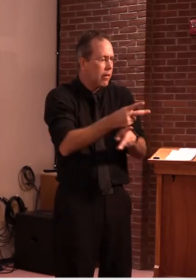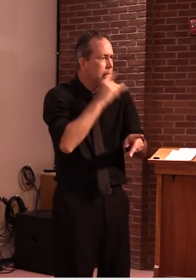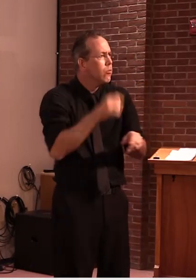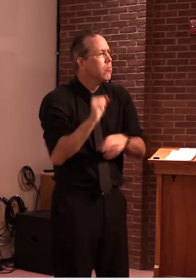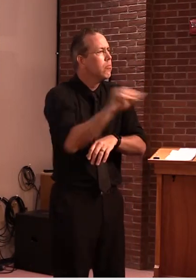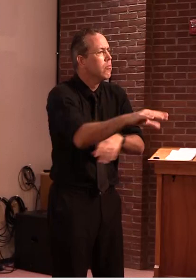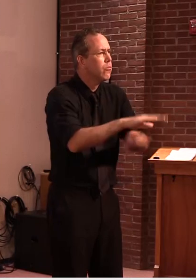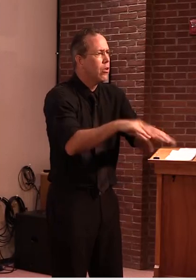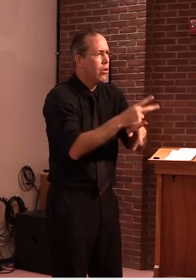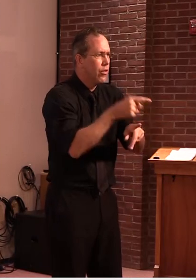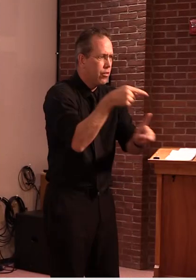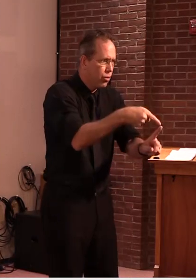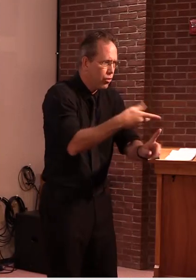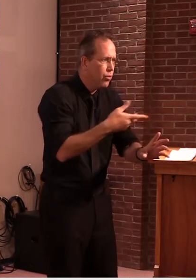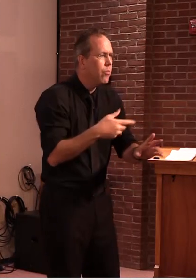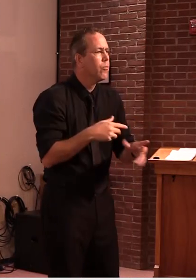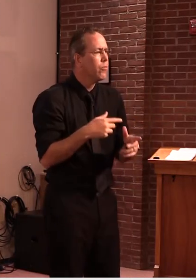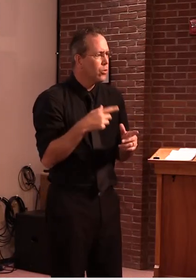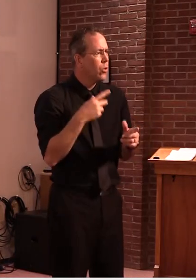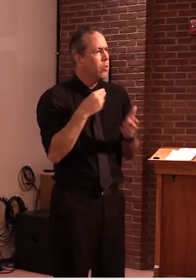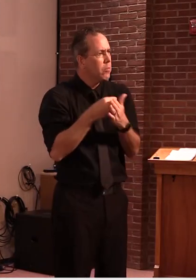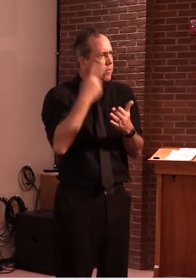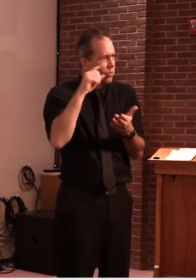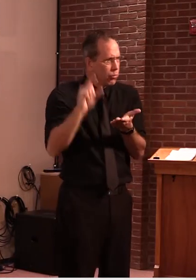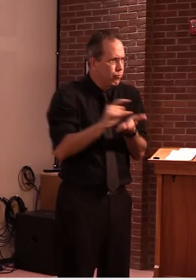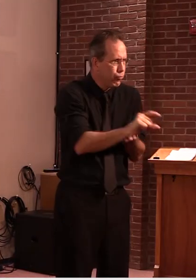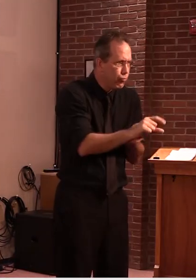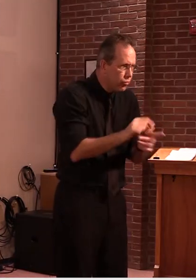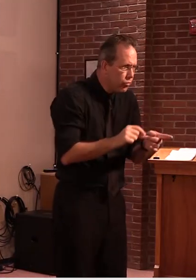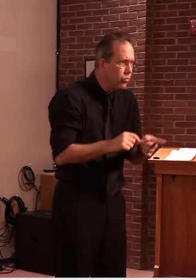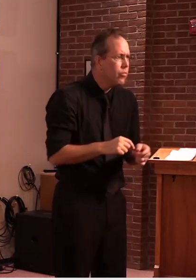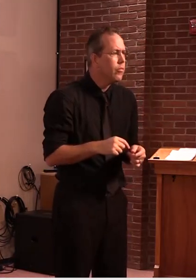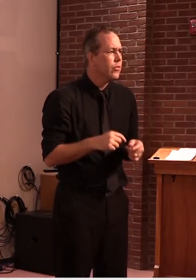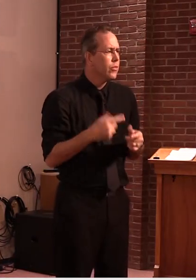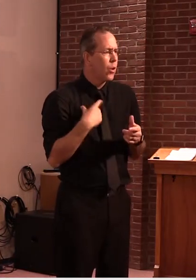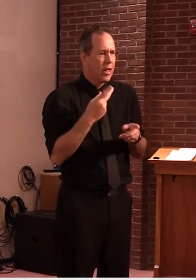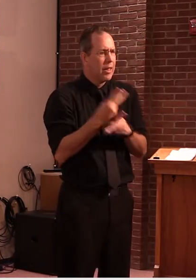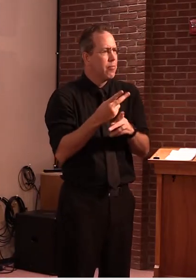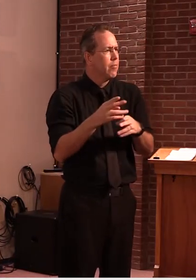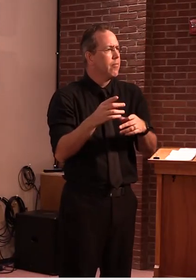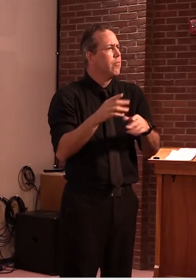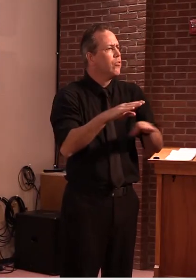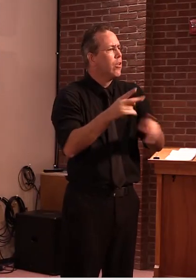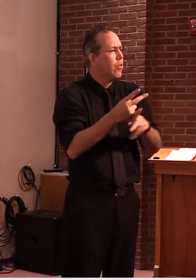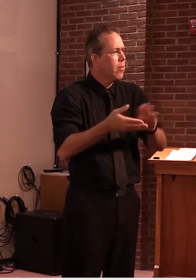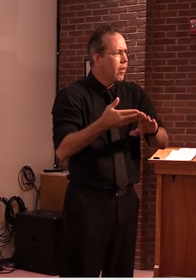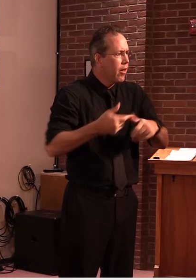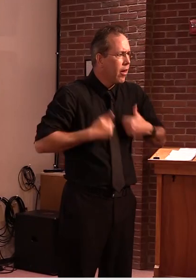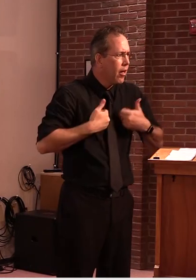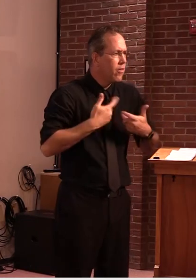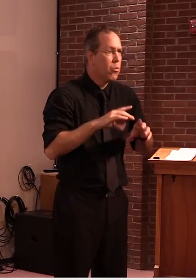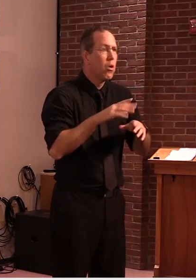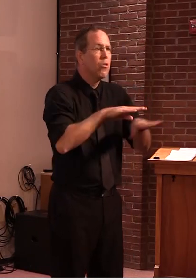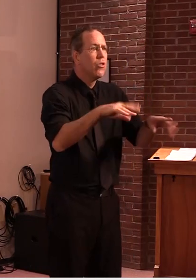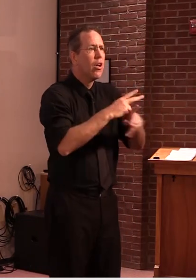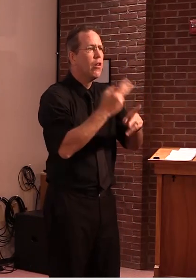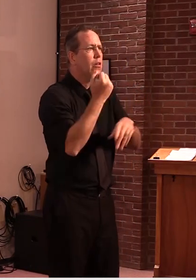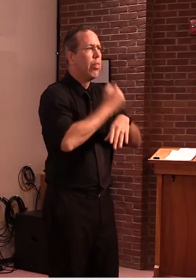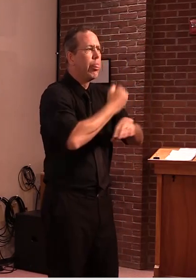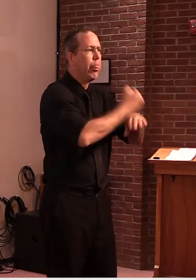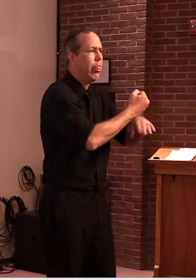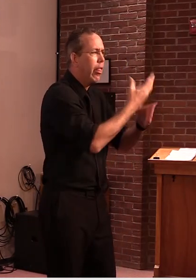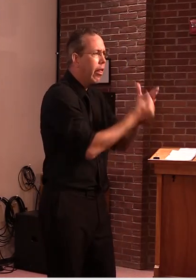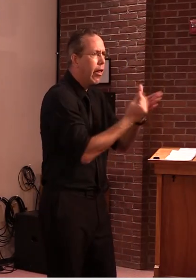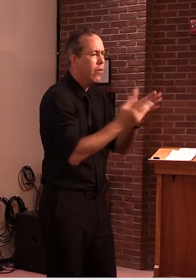we didn't lose the childcare infrastructure that we had during that time. Those that closed,